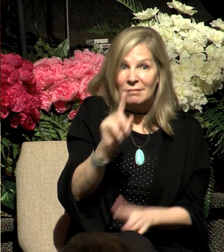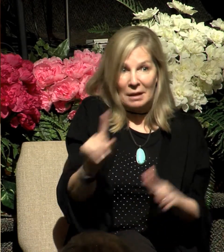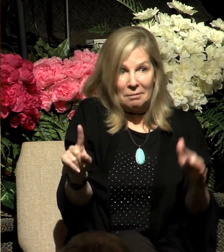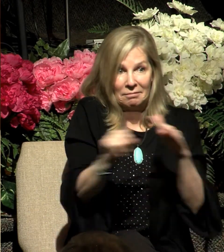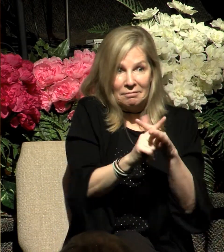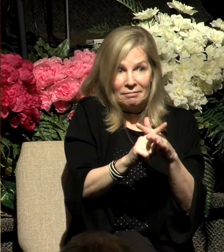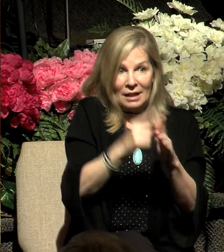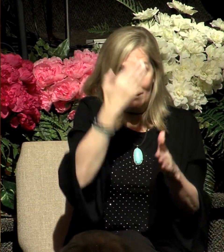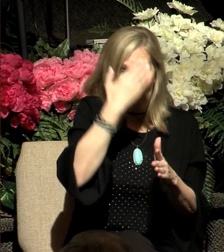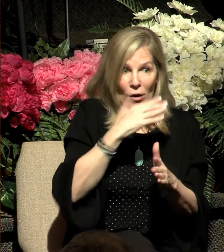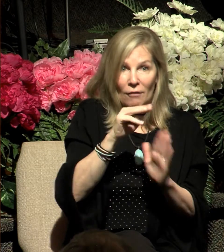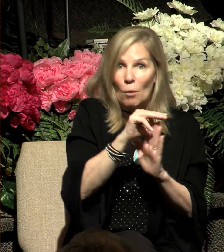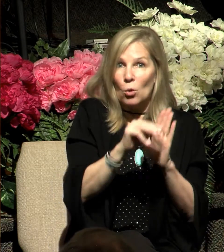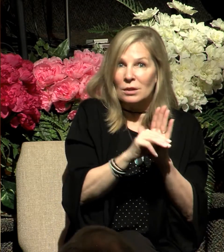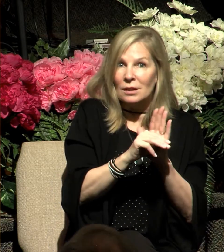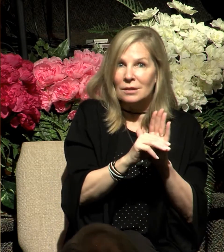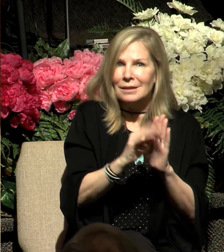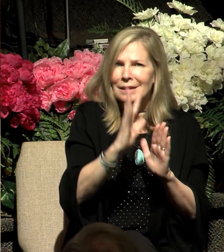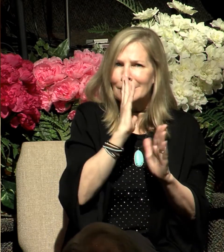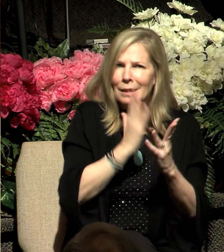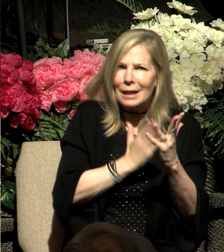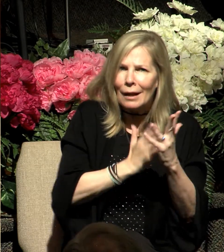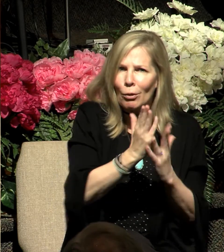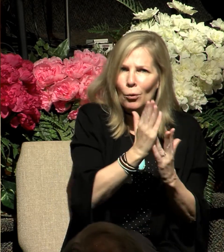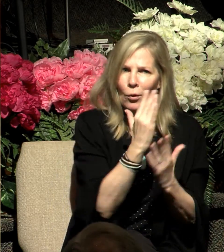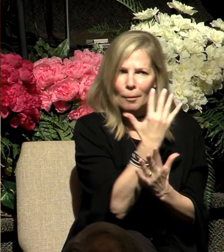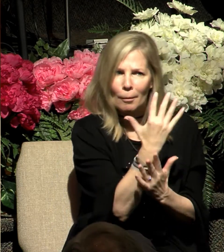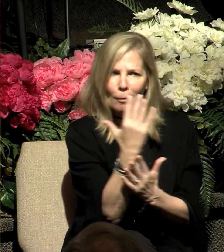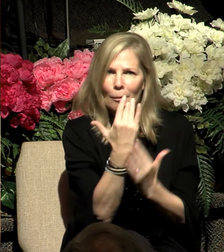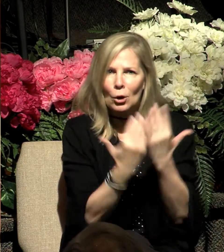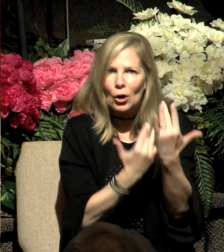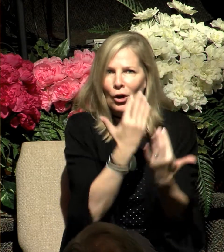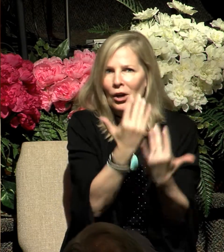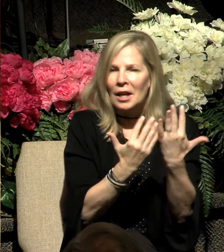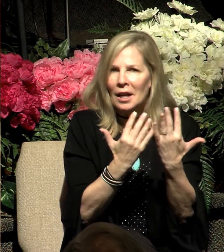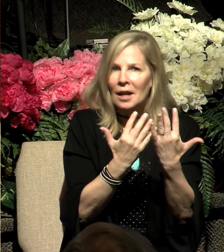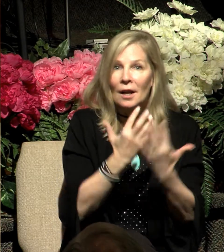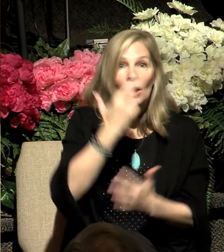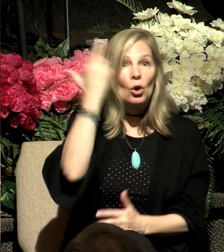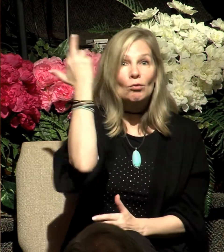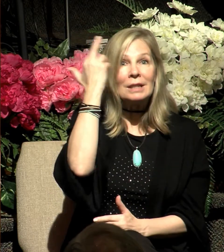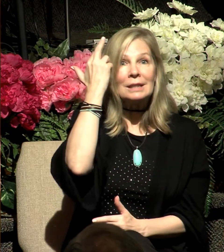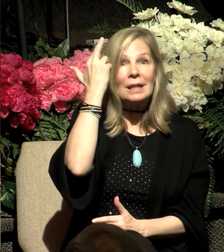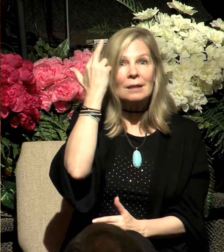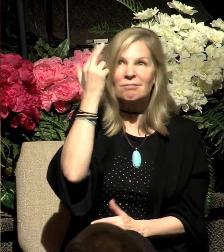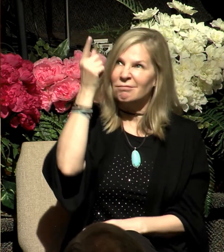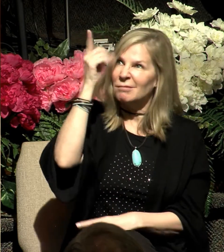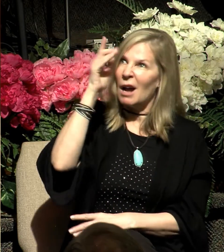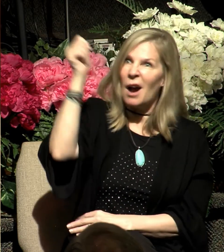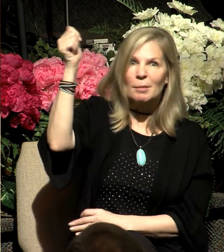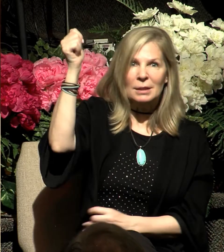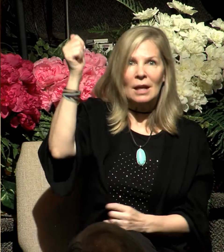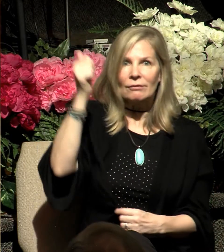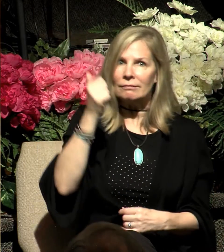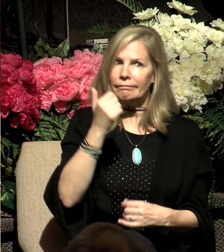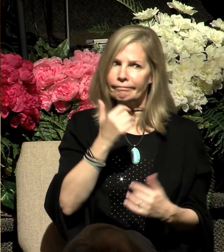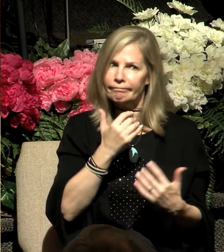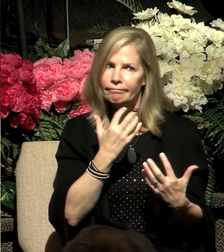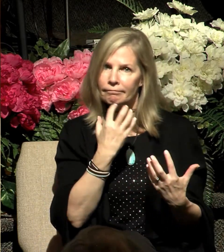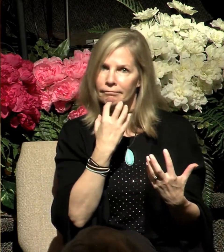speaking out of a burning bush. And the reason the Lord did this was because he was concerned, as he tells Moses, he was